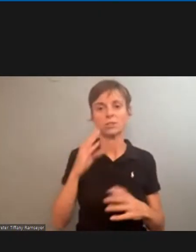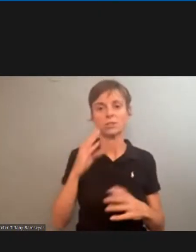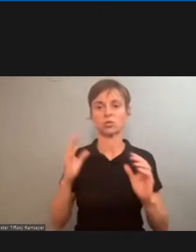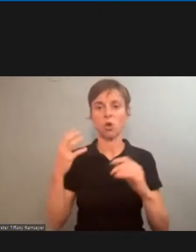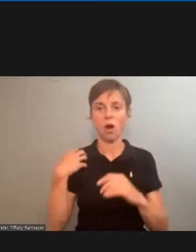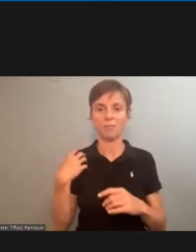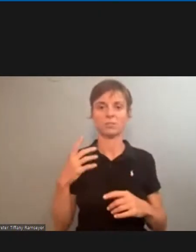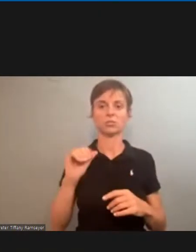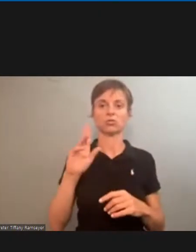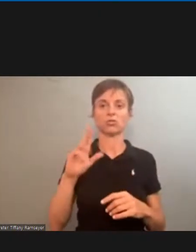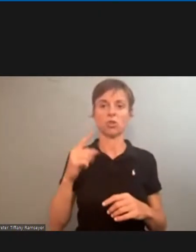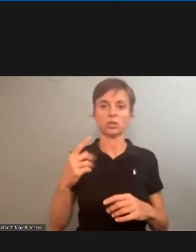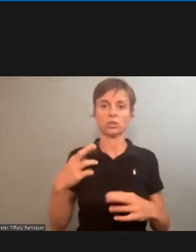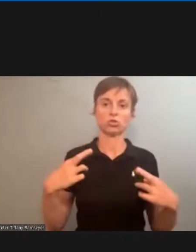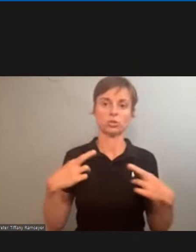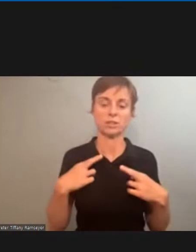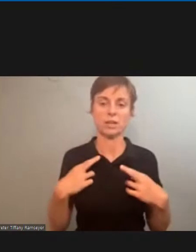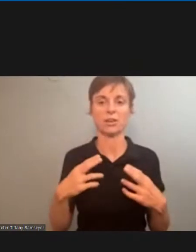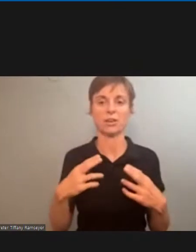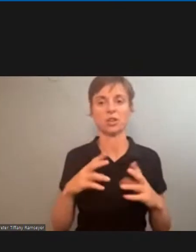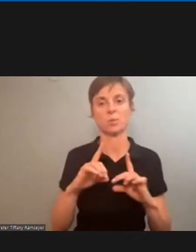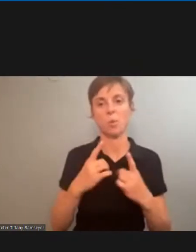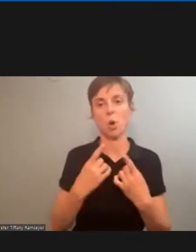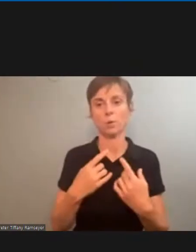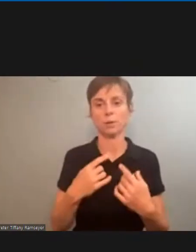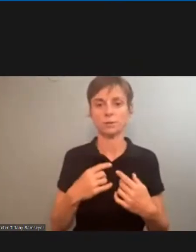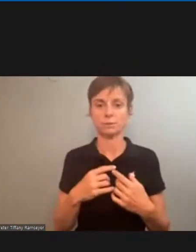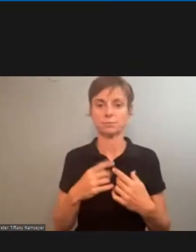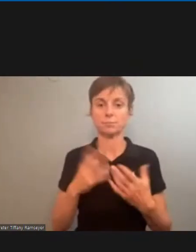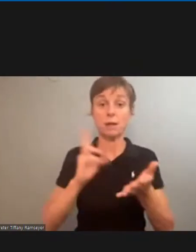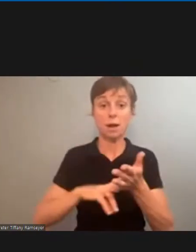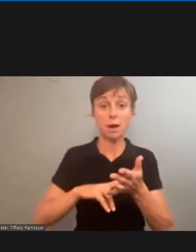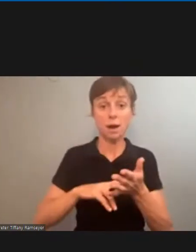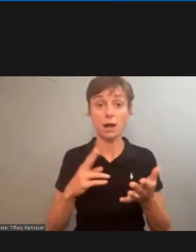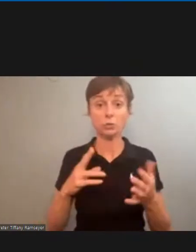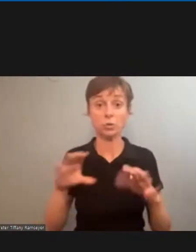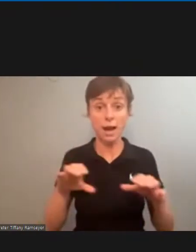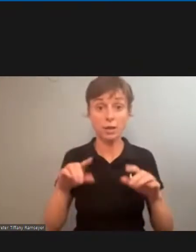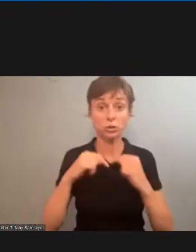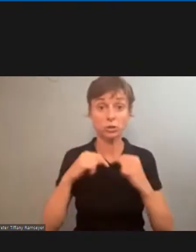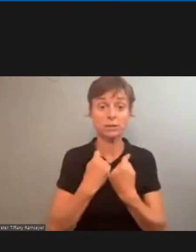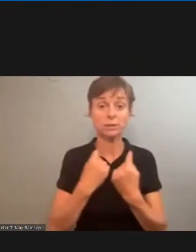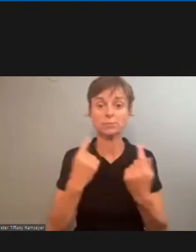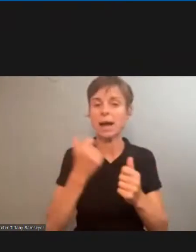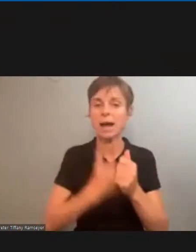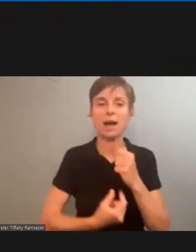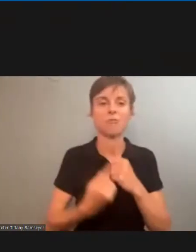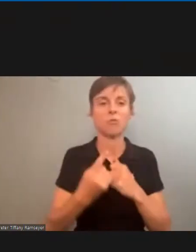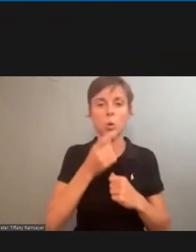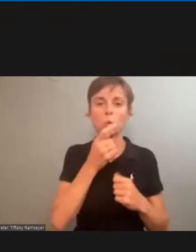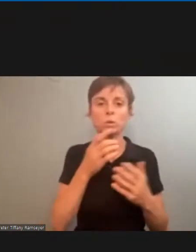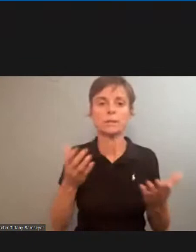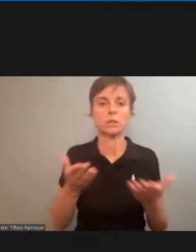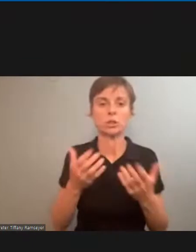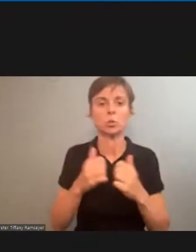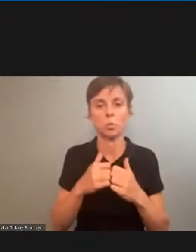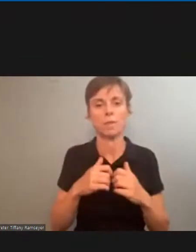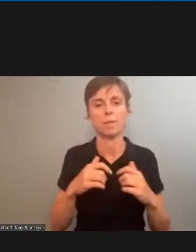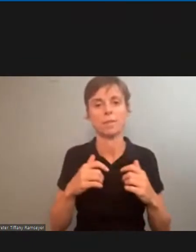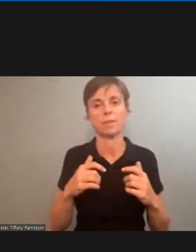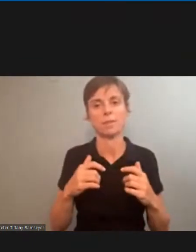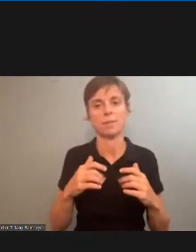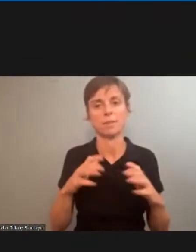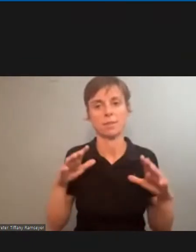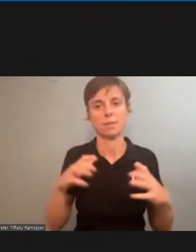idillaries the retirees department the uh contract action team everybody who's been here with this this evening